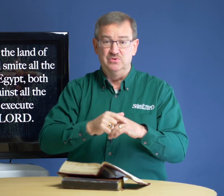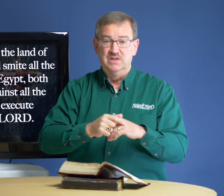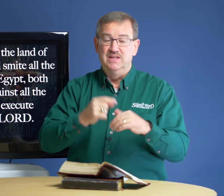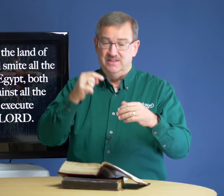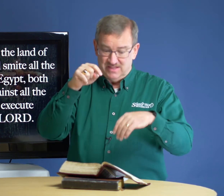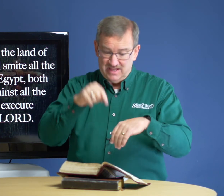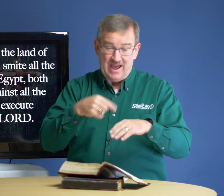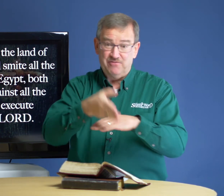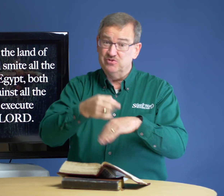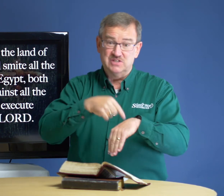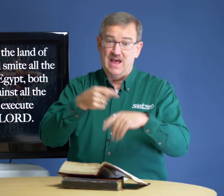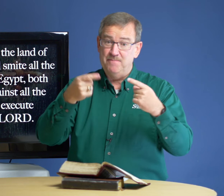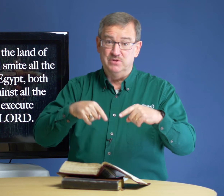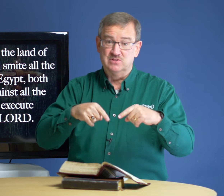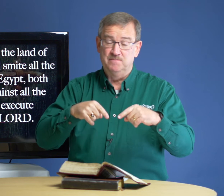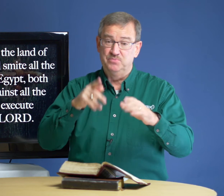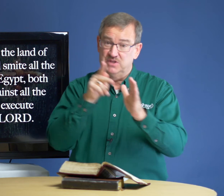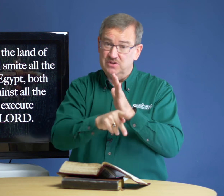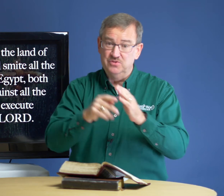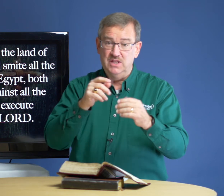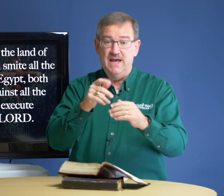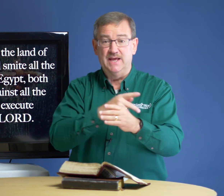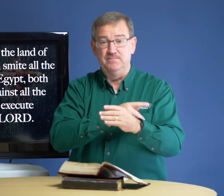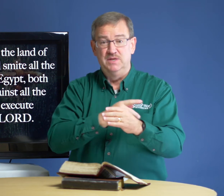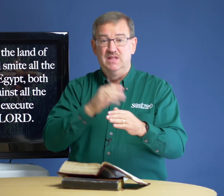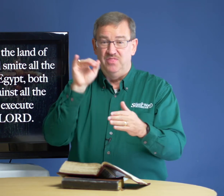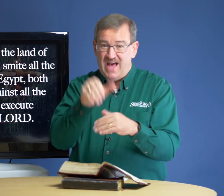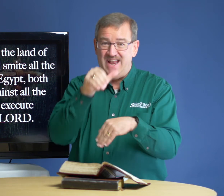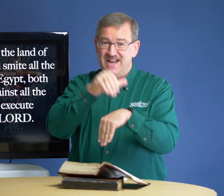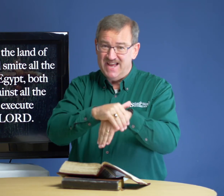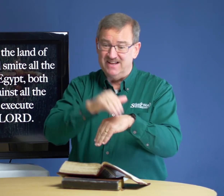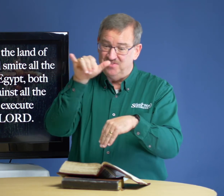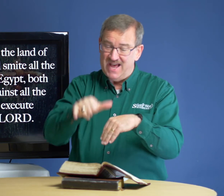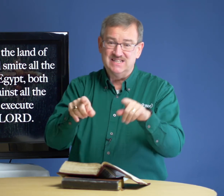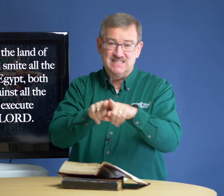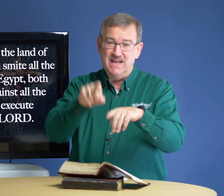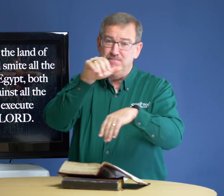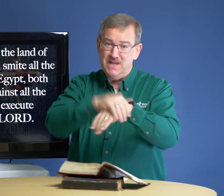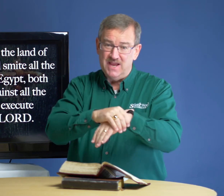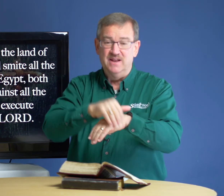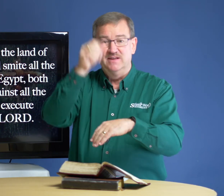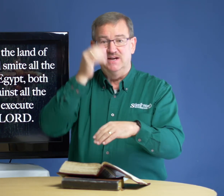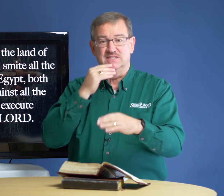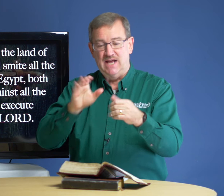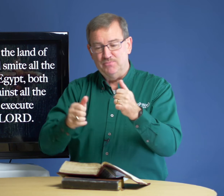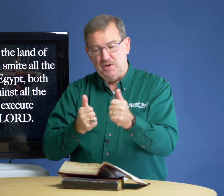after this happens, kill the lamb. That night, that same night, God said, I'm going to